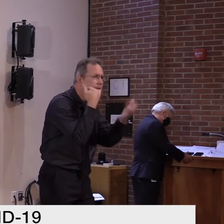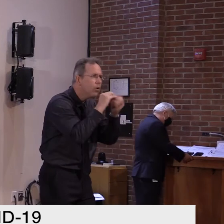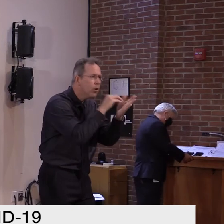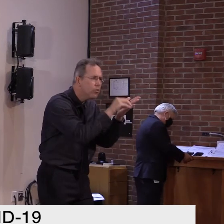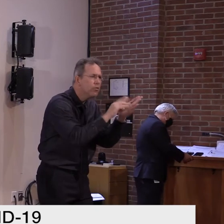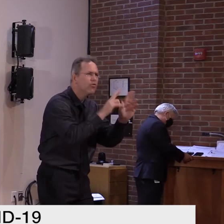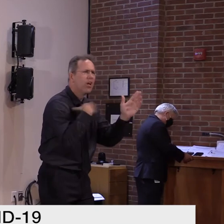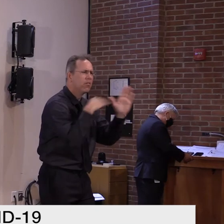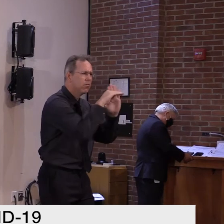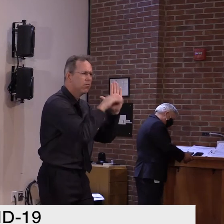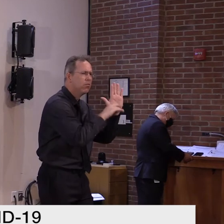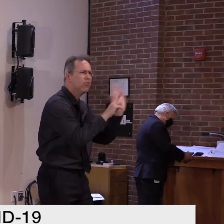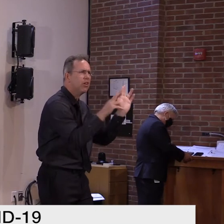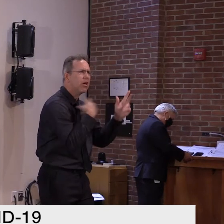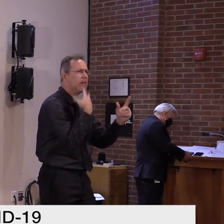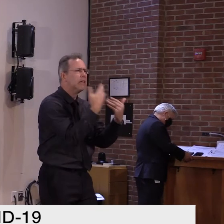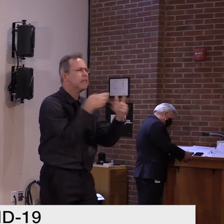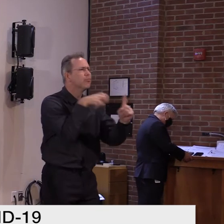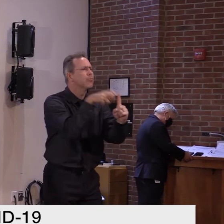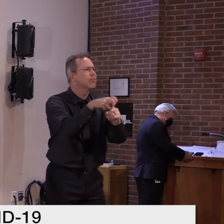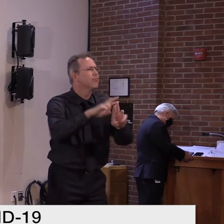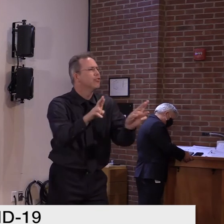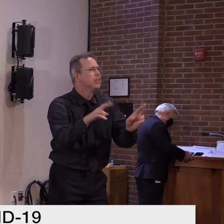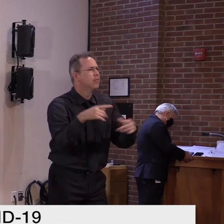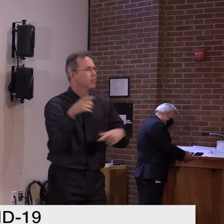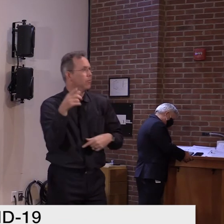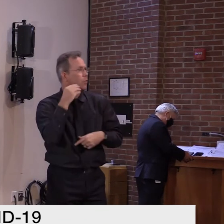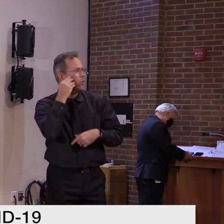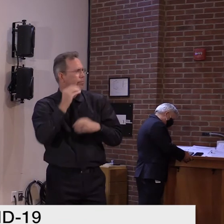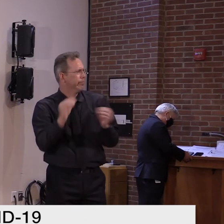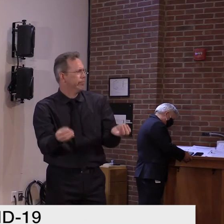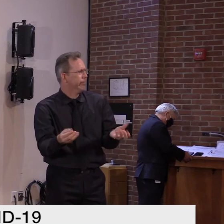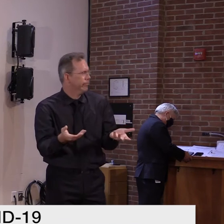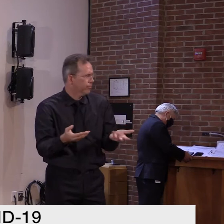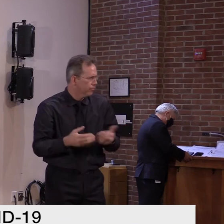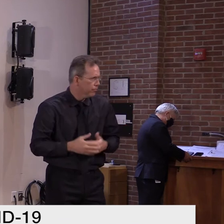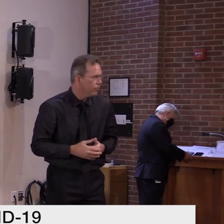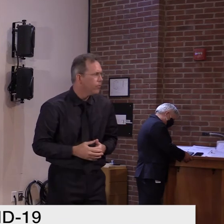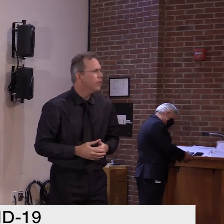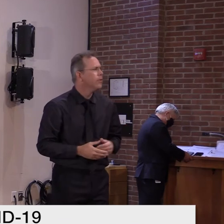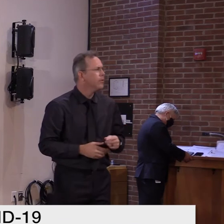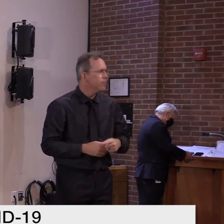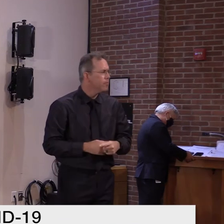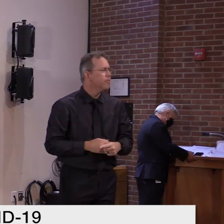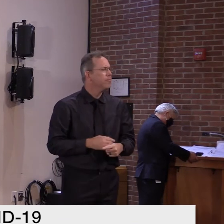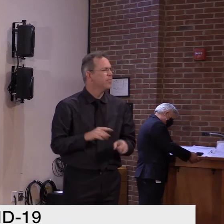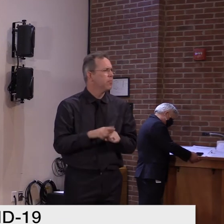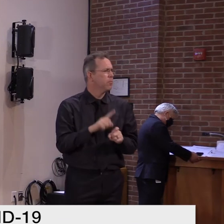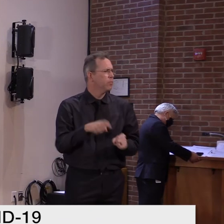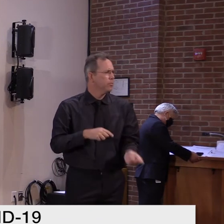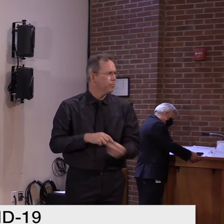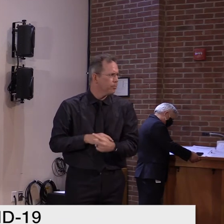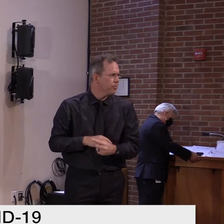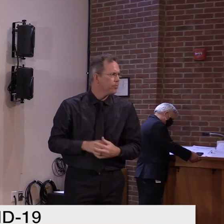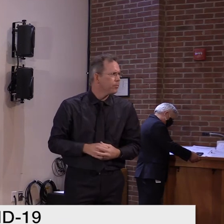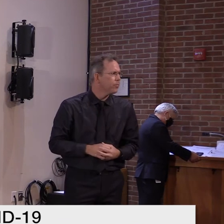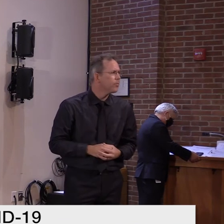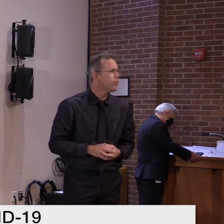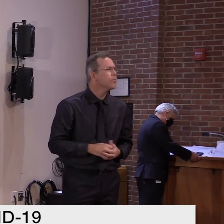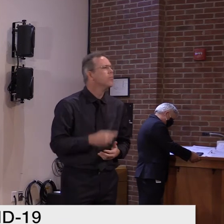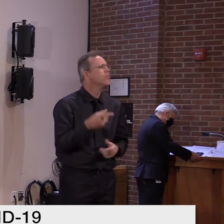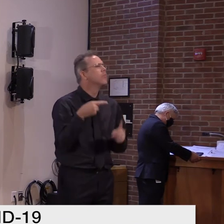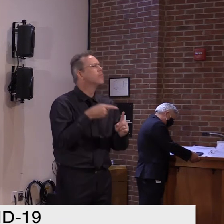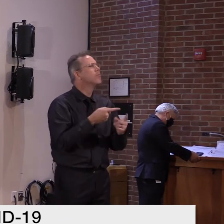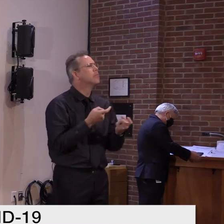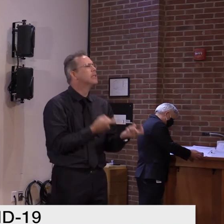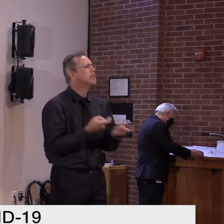Um, okay. What about ski areas? Do you expect, um, any, any change in the rules for how ski